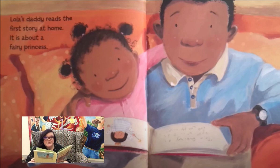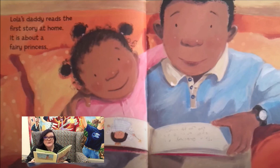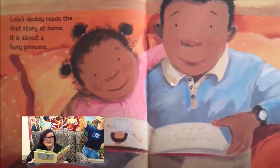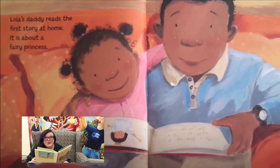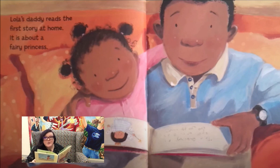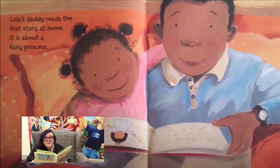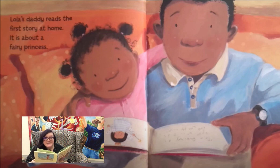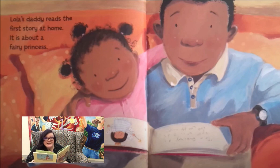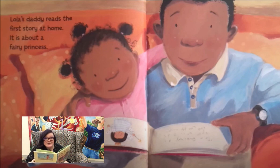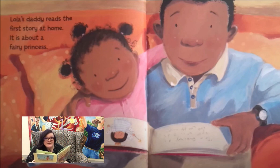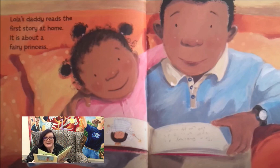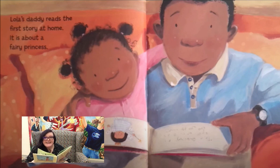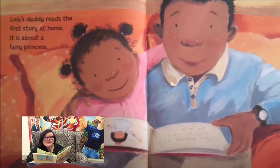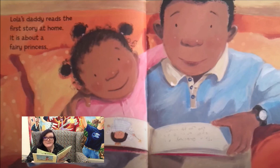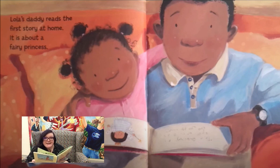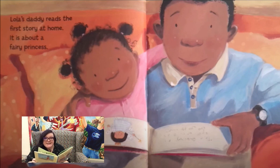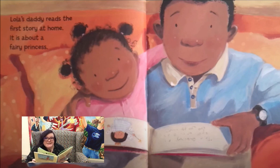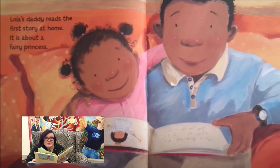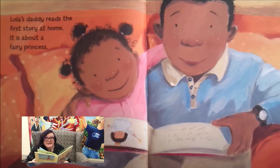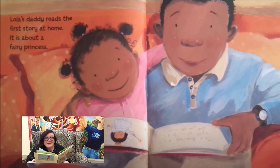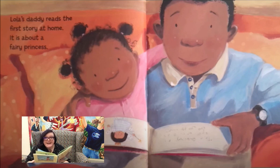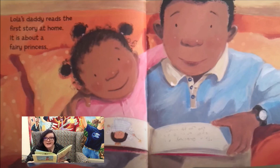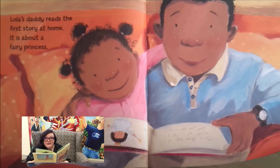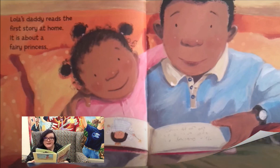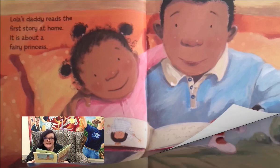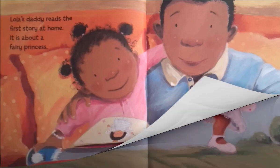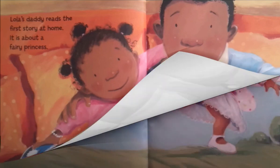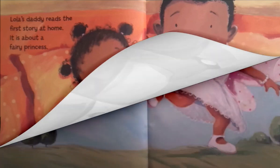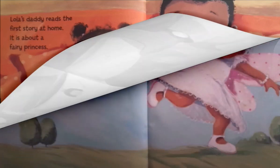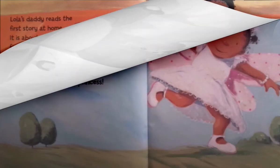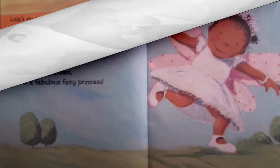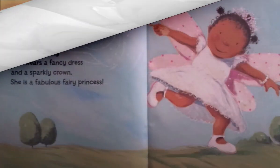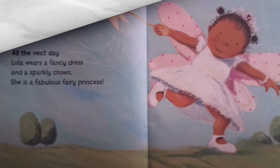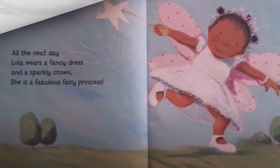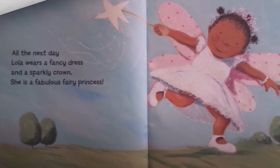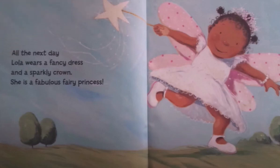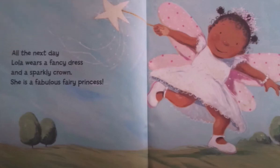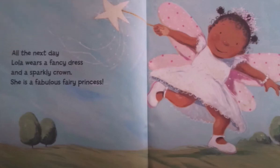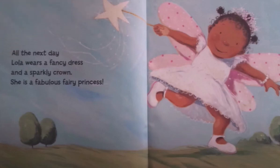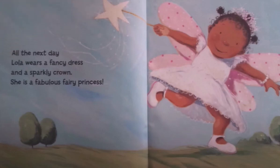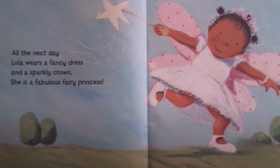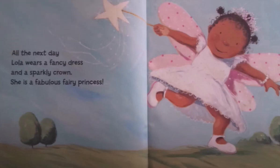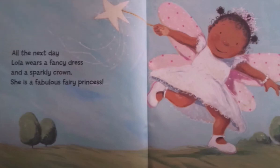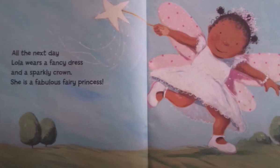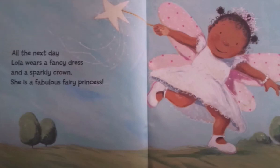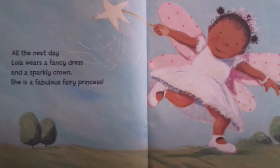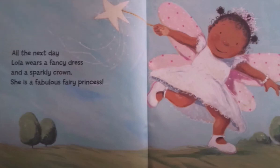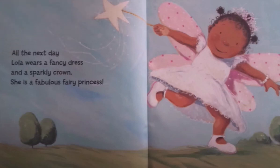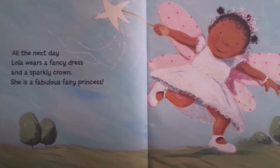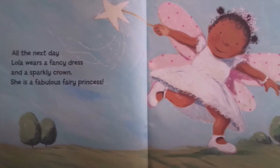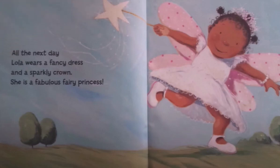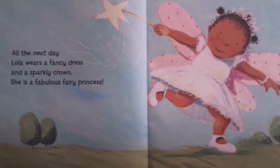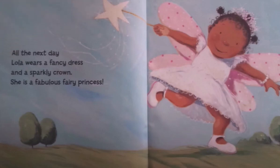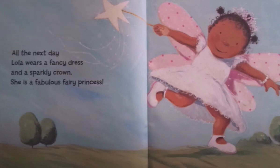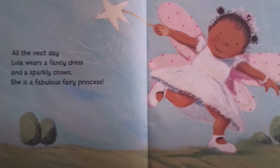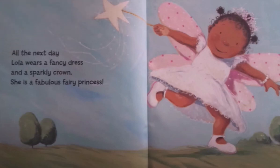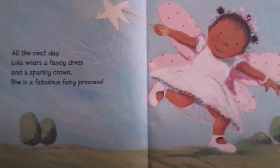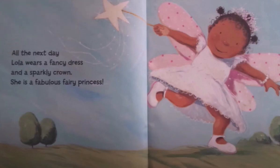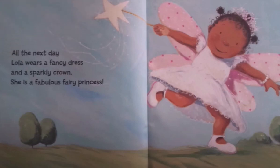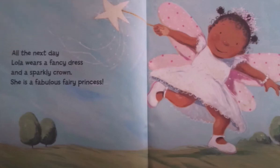your books home with you? As many as you can carry. All the next day, Lola wears a fancy dress and a